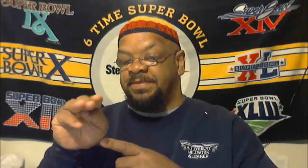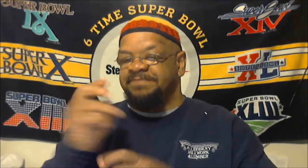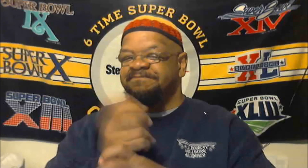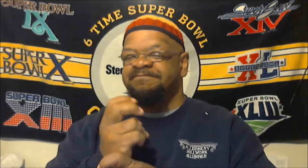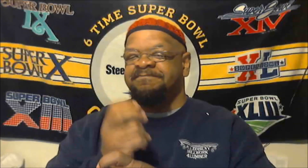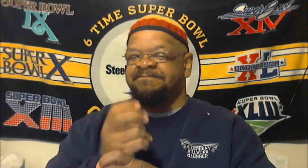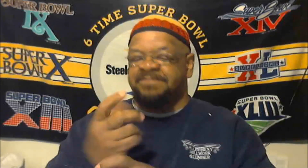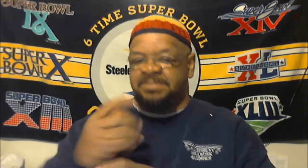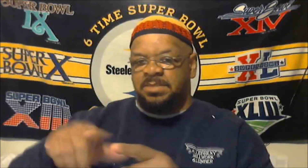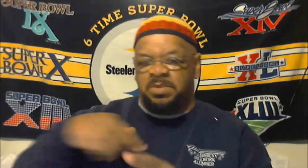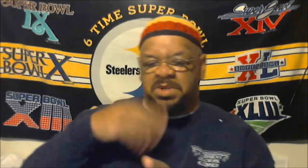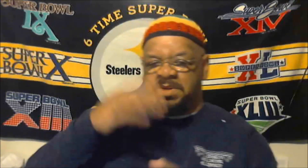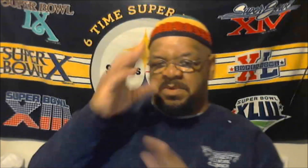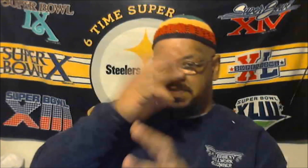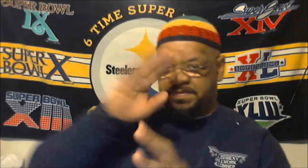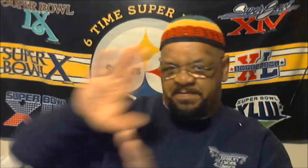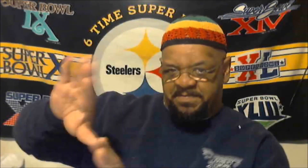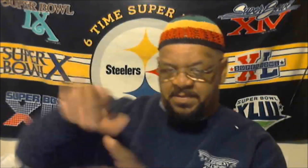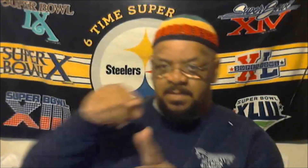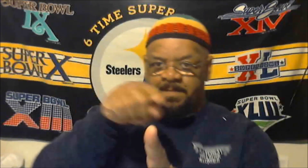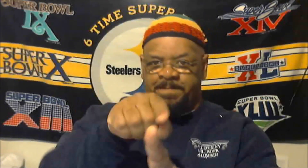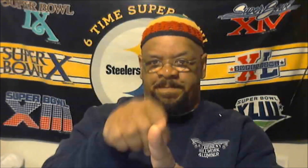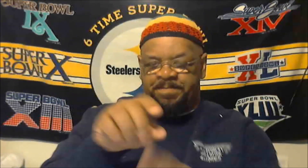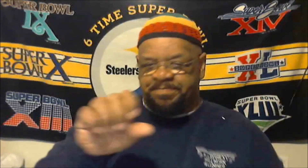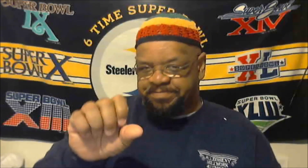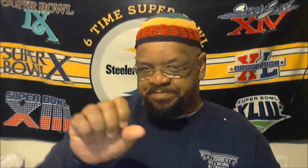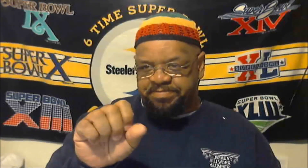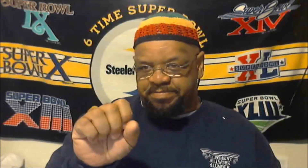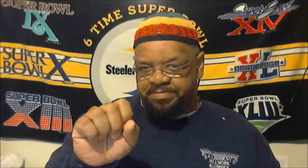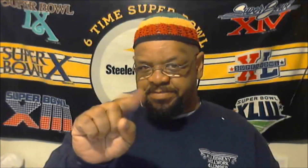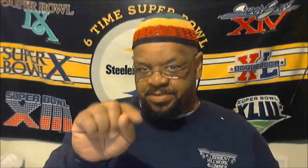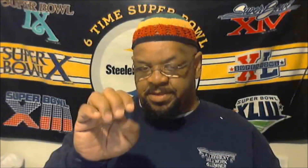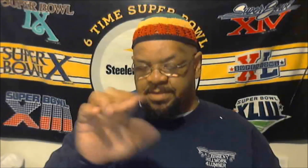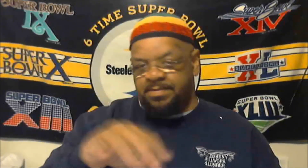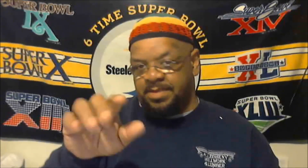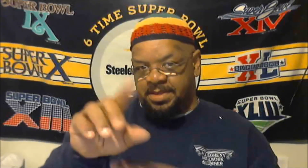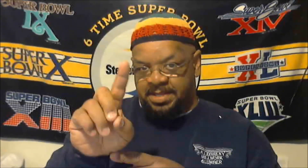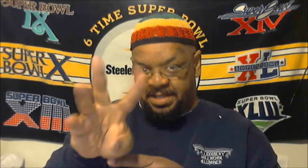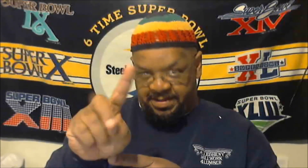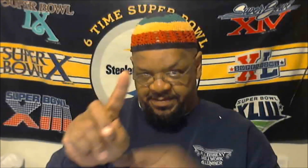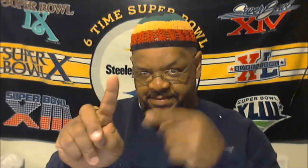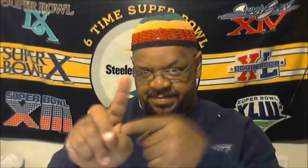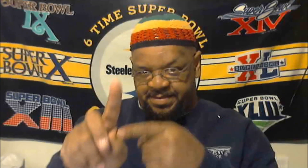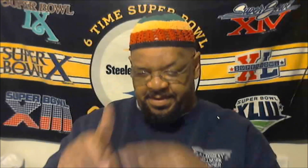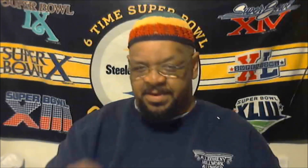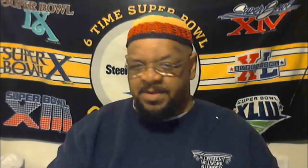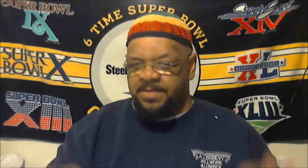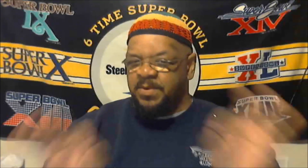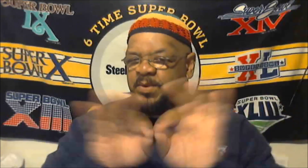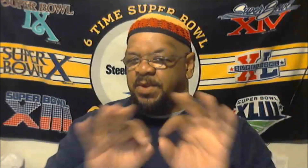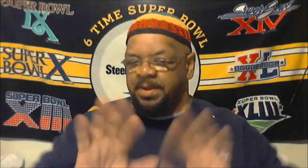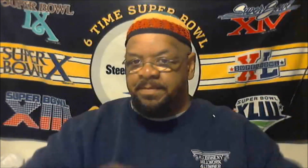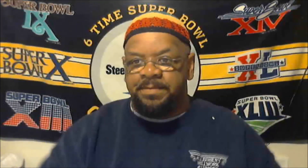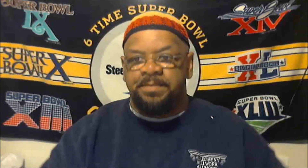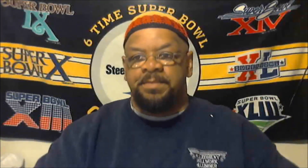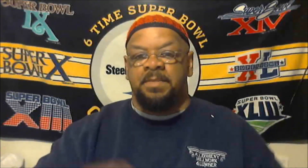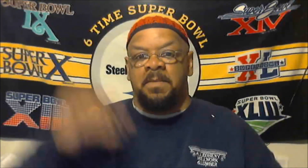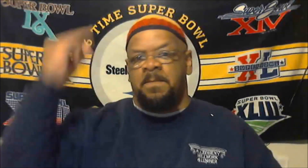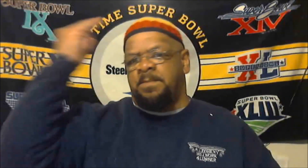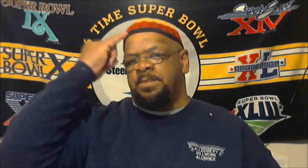hearty rye with a smooth skin that is green. It must hold up nicely. And the color, I can't beat it. You could use whatever kind of